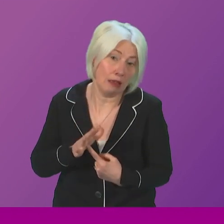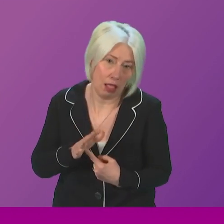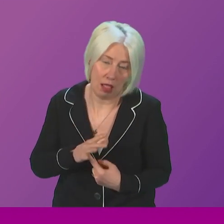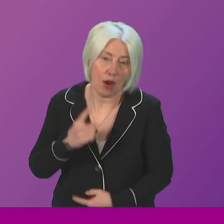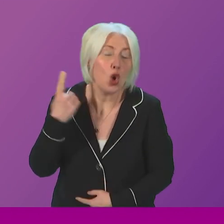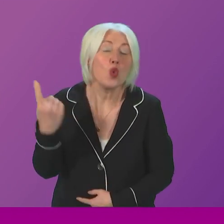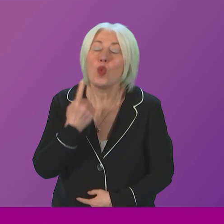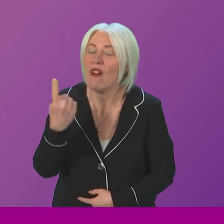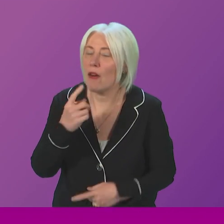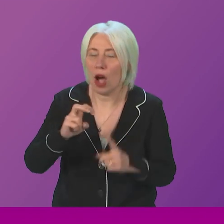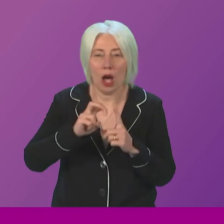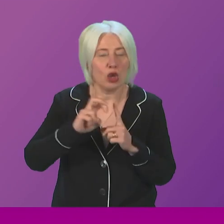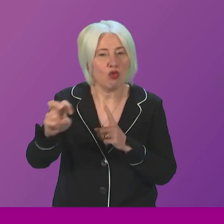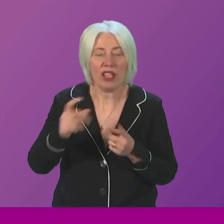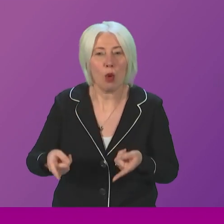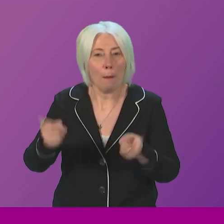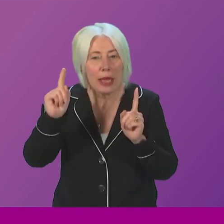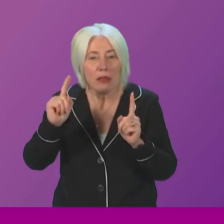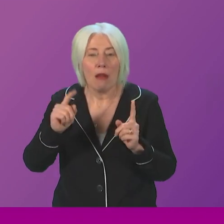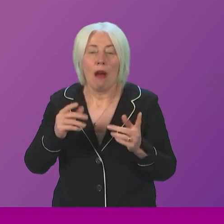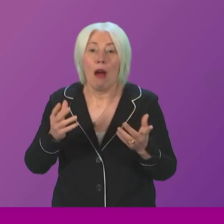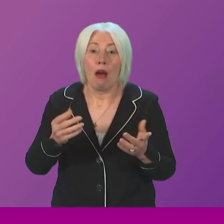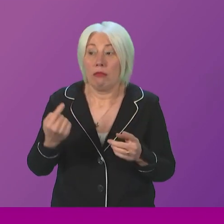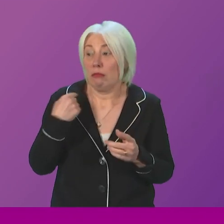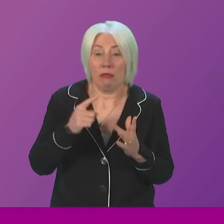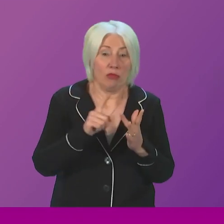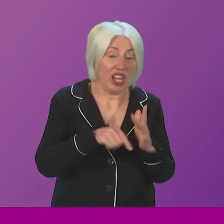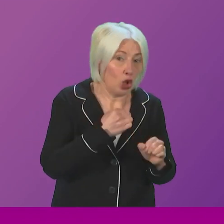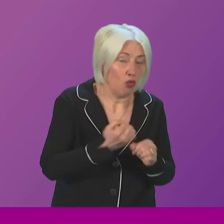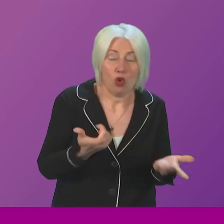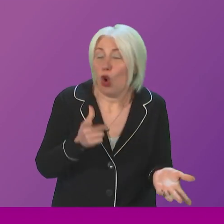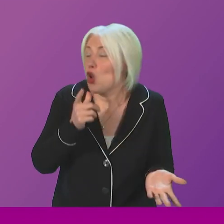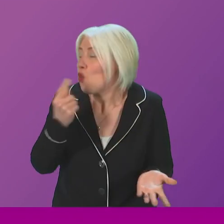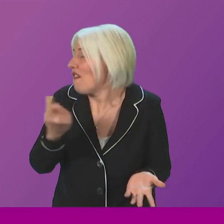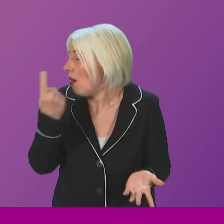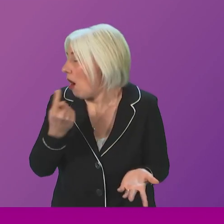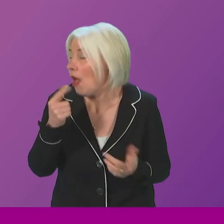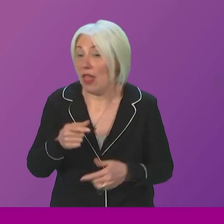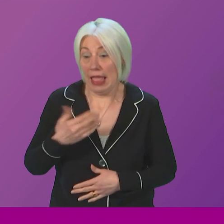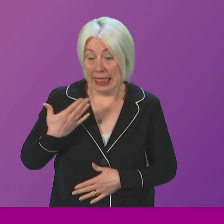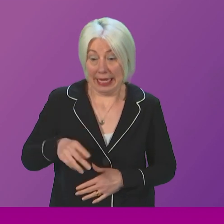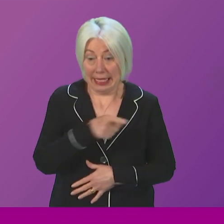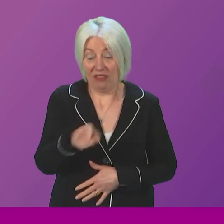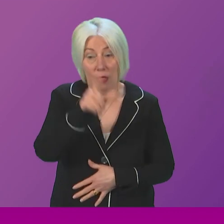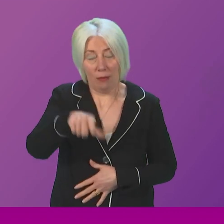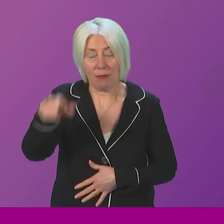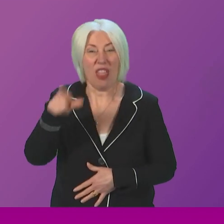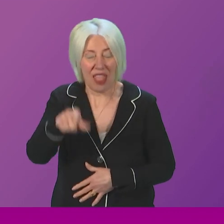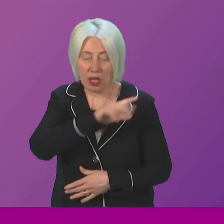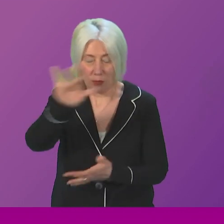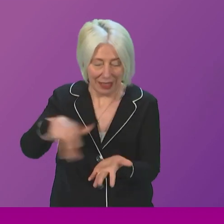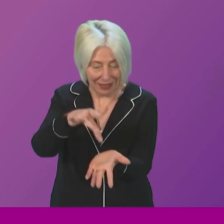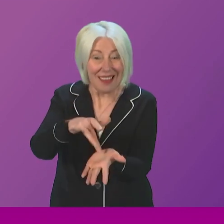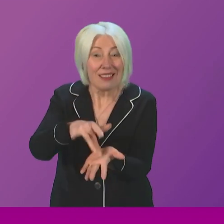Transport Minister is, whether it was Jenny Galruth previously, the current Transport Minister, that the needs of passengers should always be front and centre